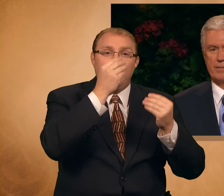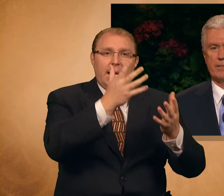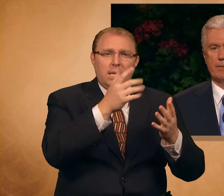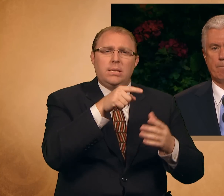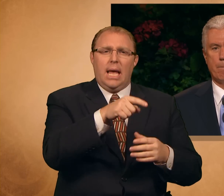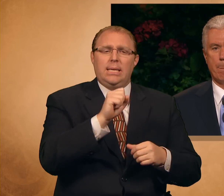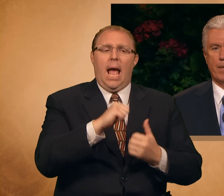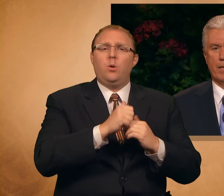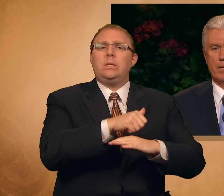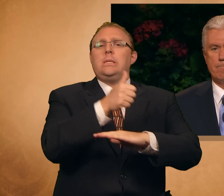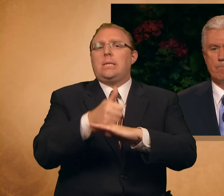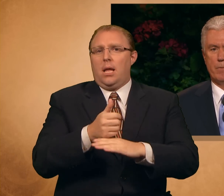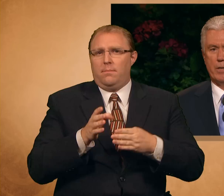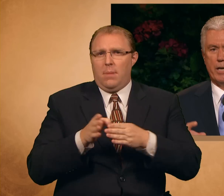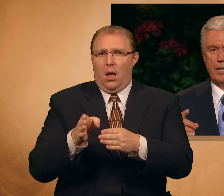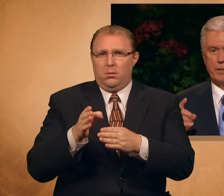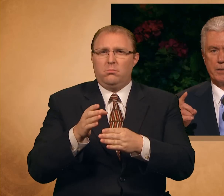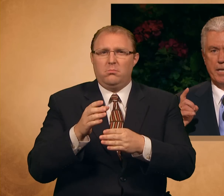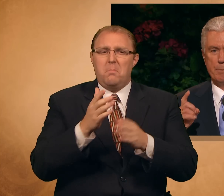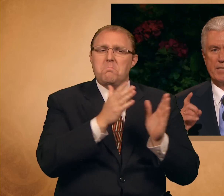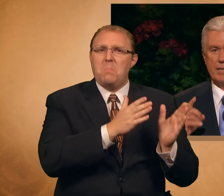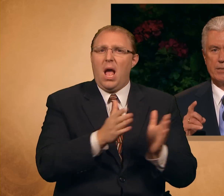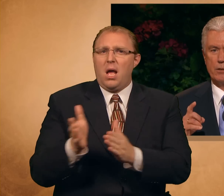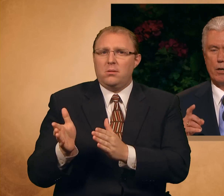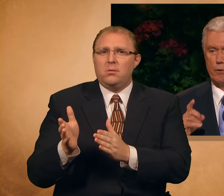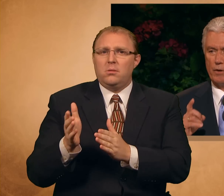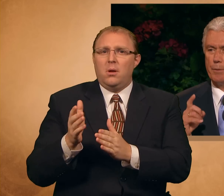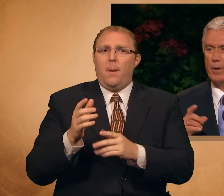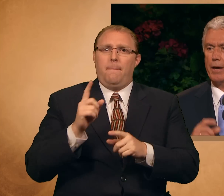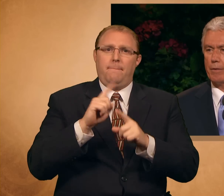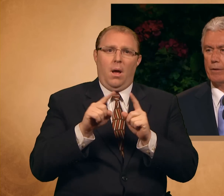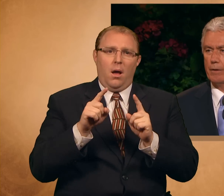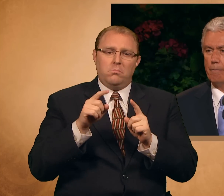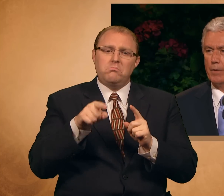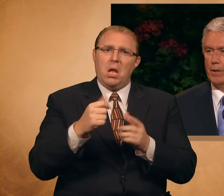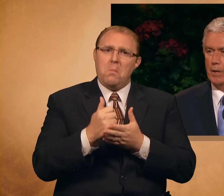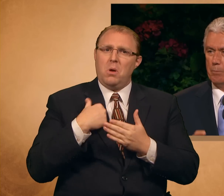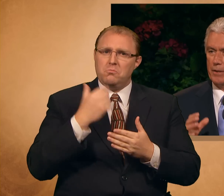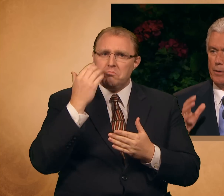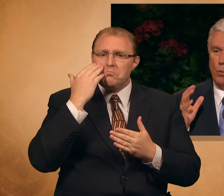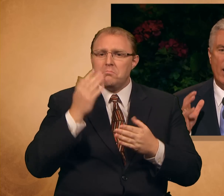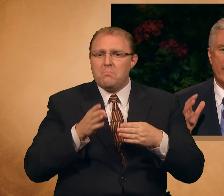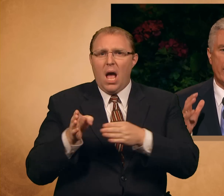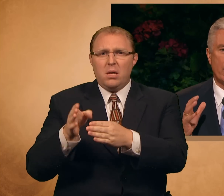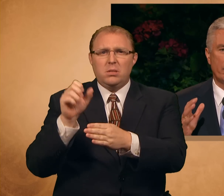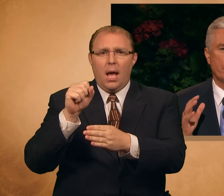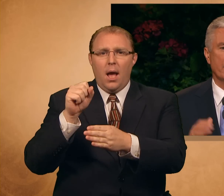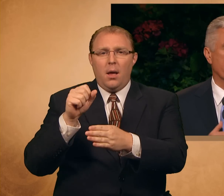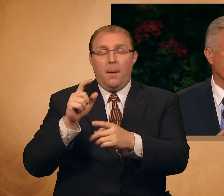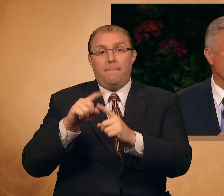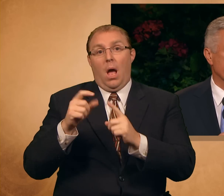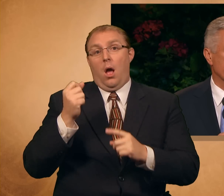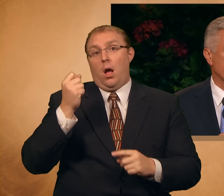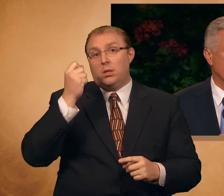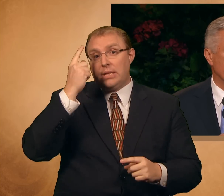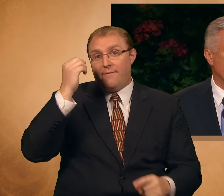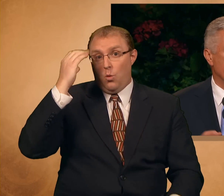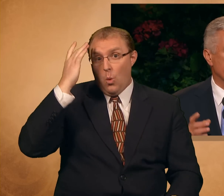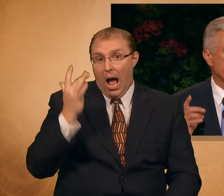yes, and it keeps us on the right path. But the why of obedience